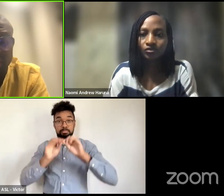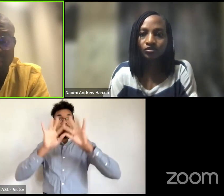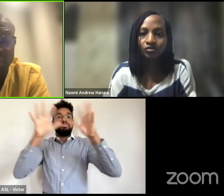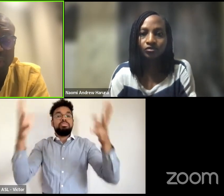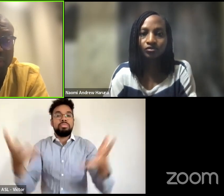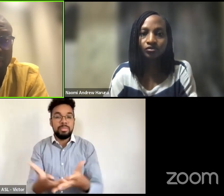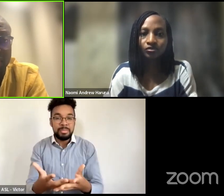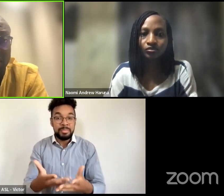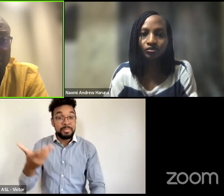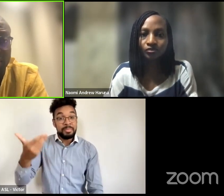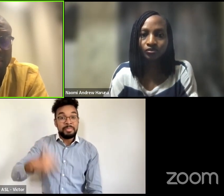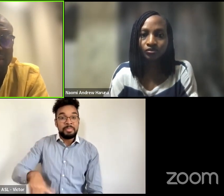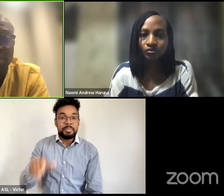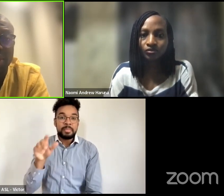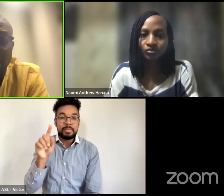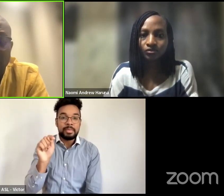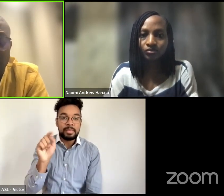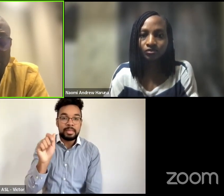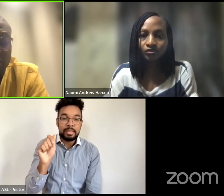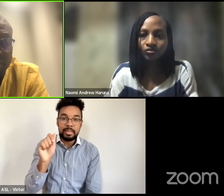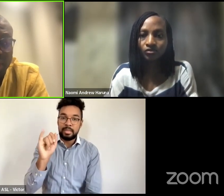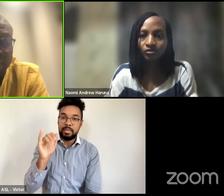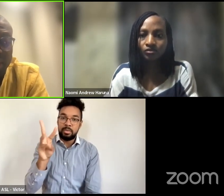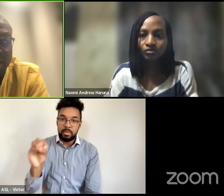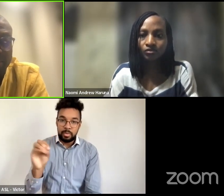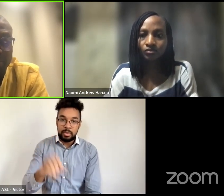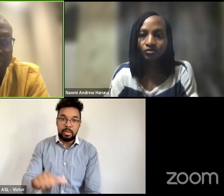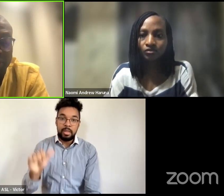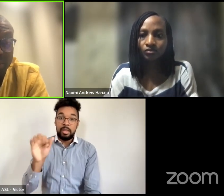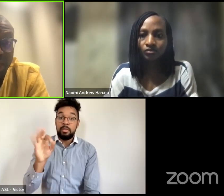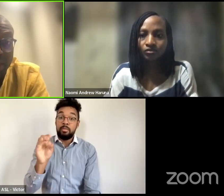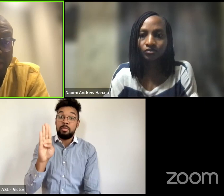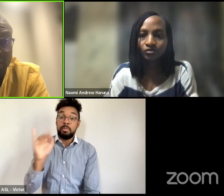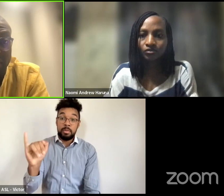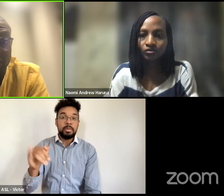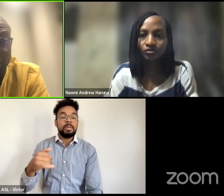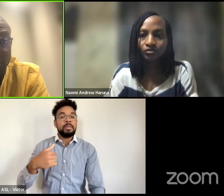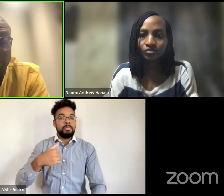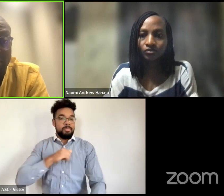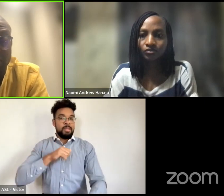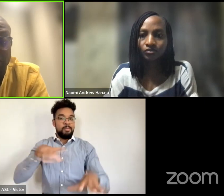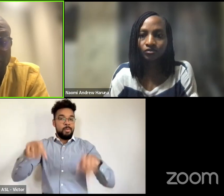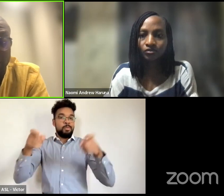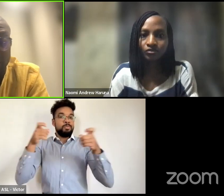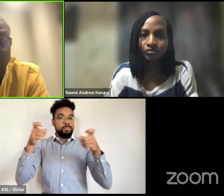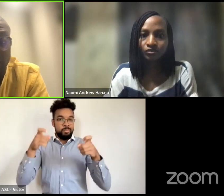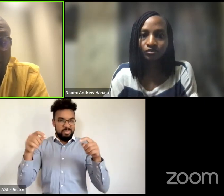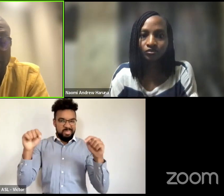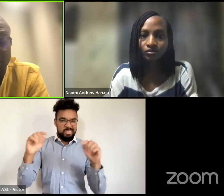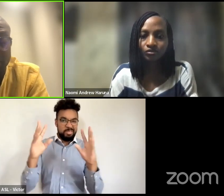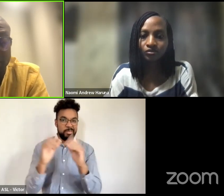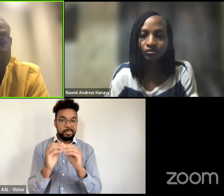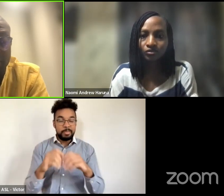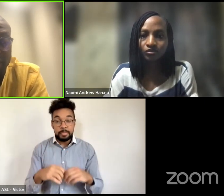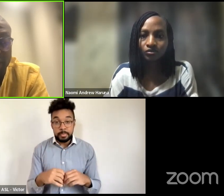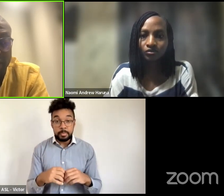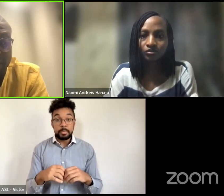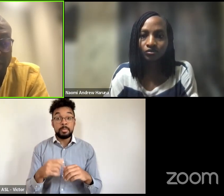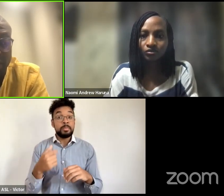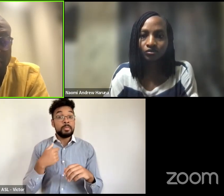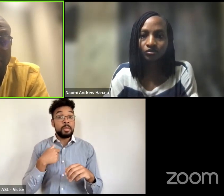am the host and the creator of the of the series i'm really um i'm dialing in today from the um